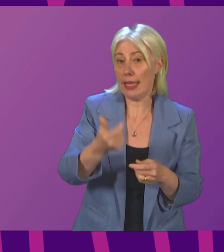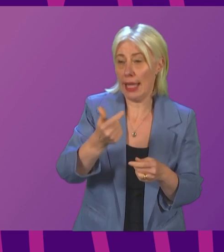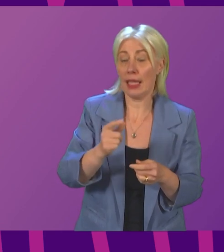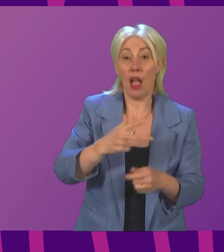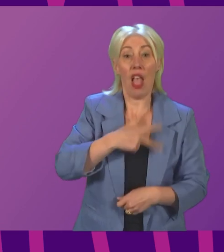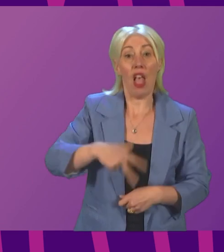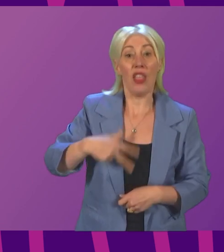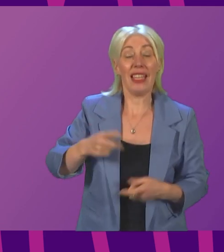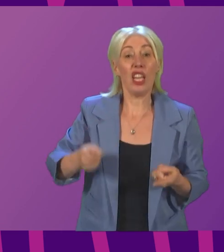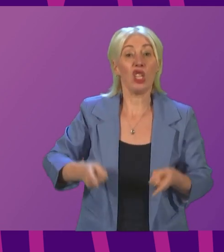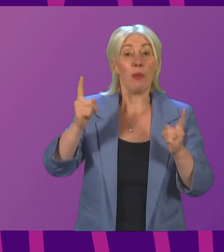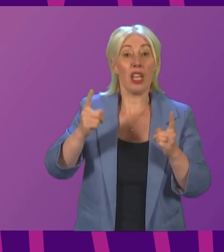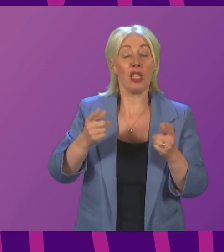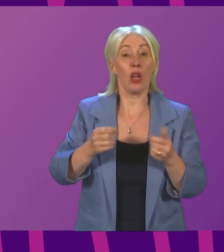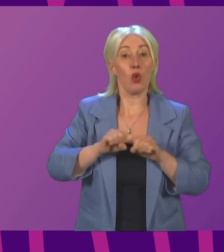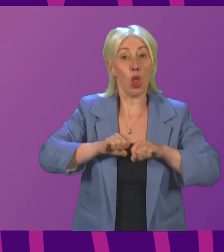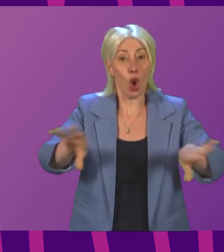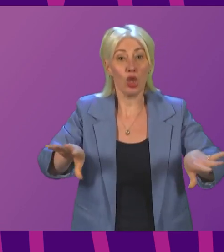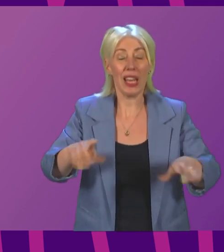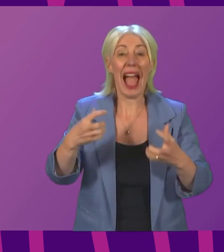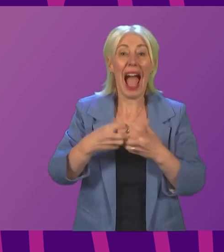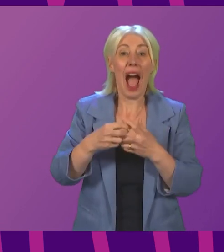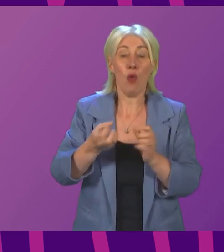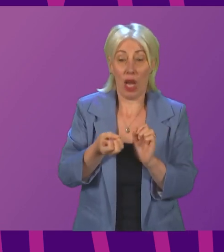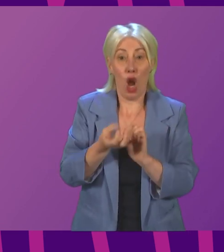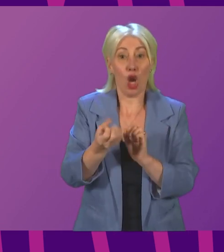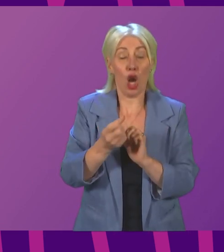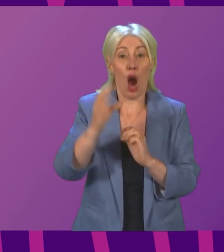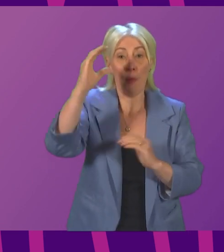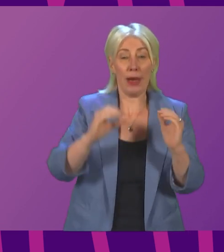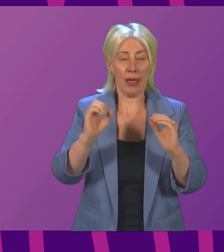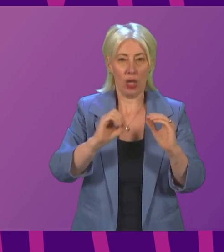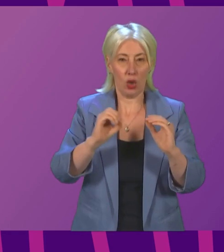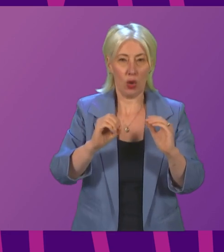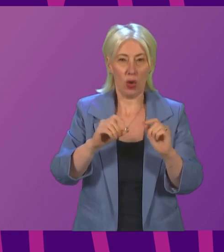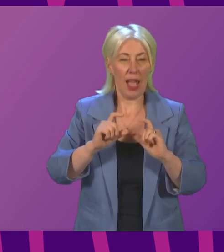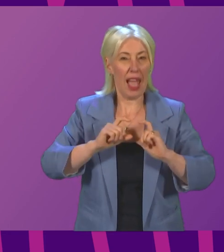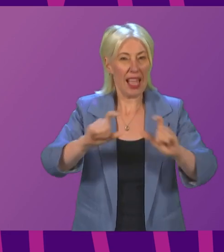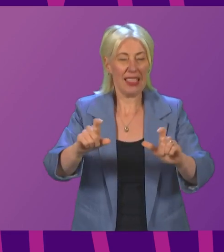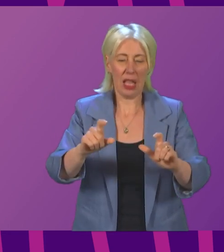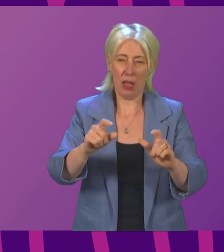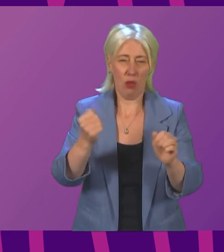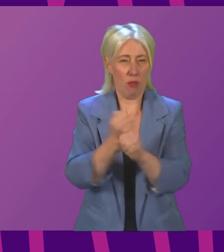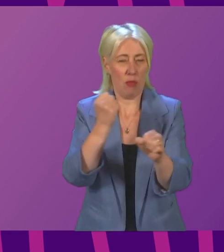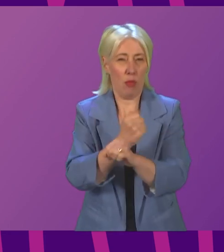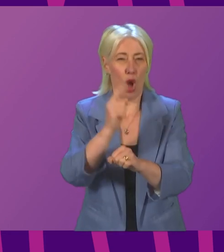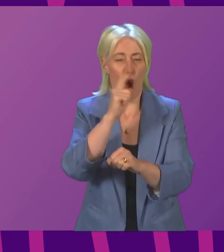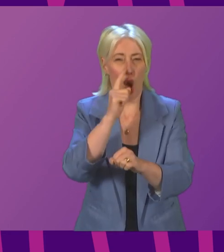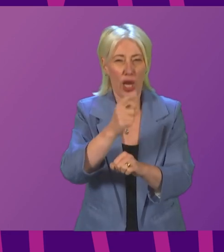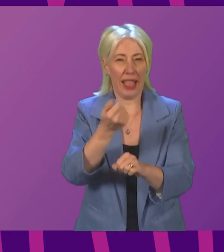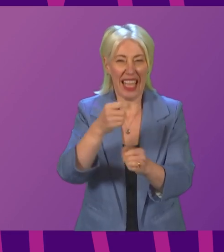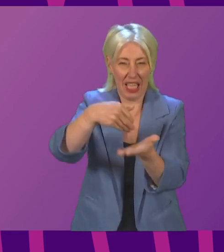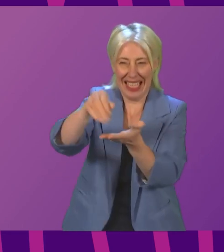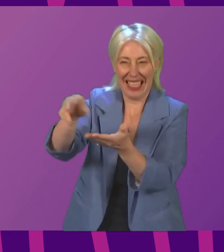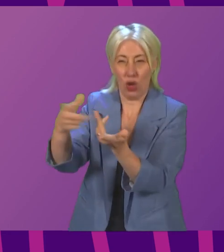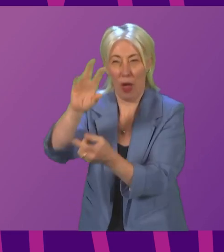how can you be on a path to carbon neutrality but still aim to reduce oil and gas to sell to others? Does the first